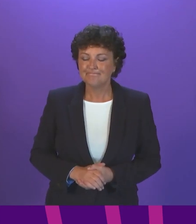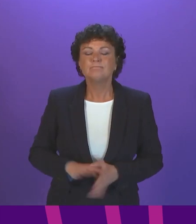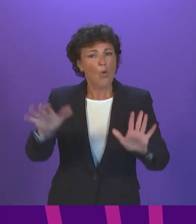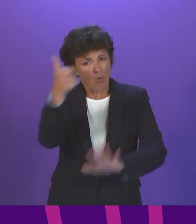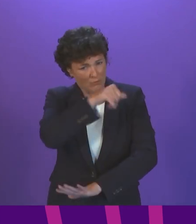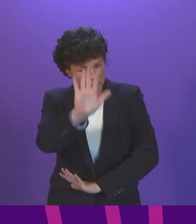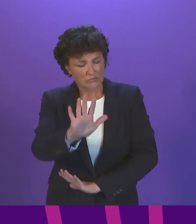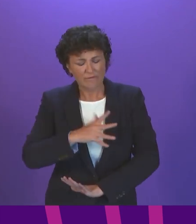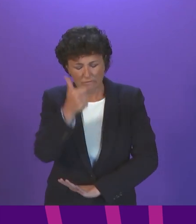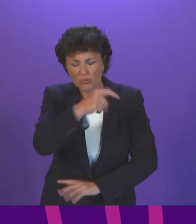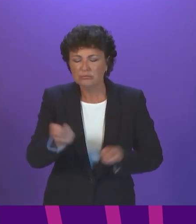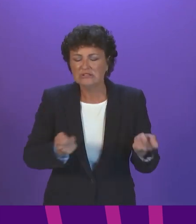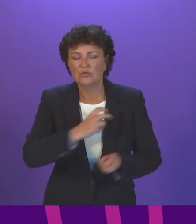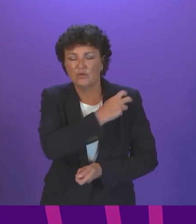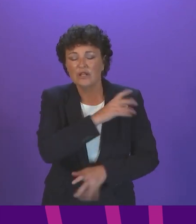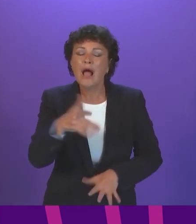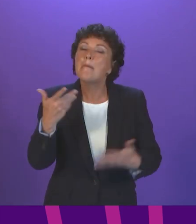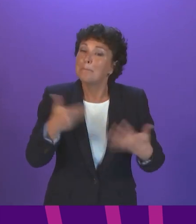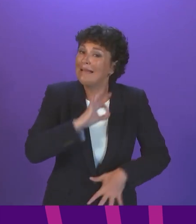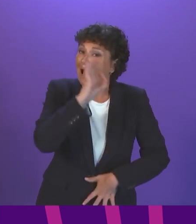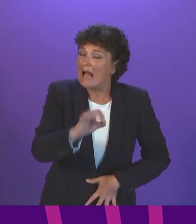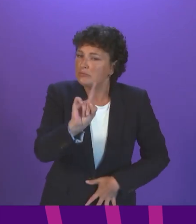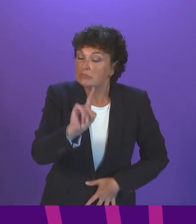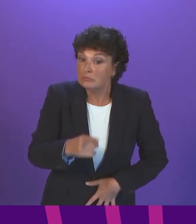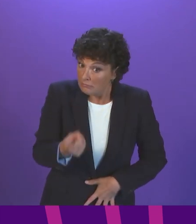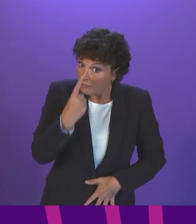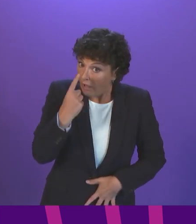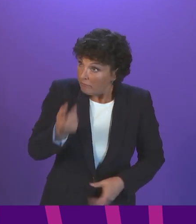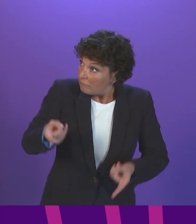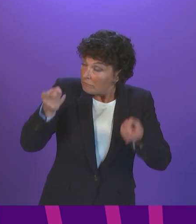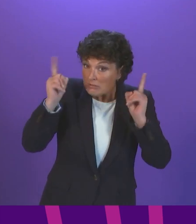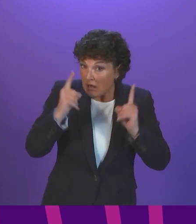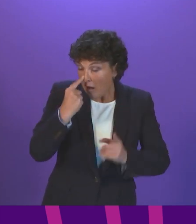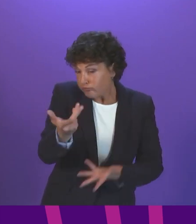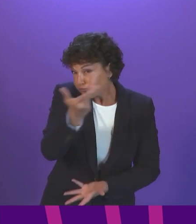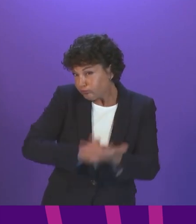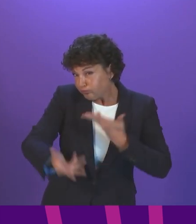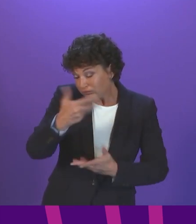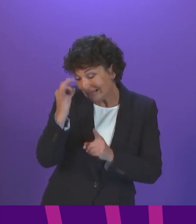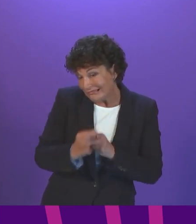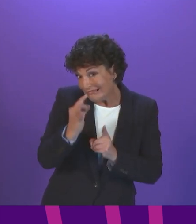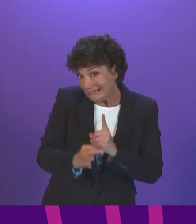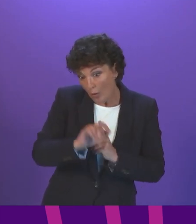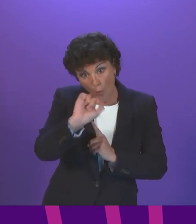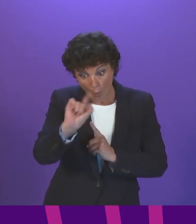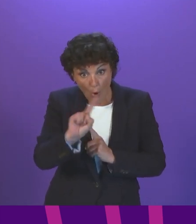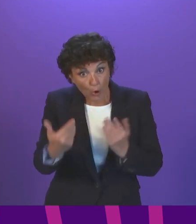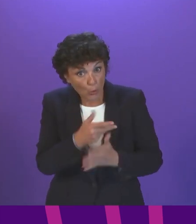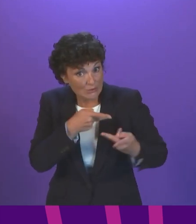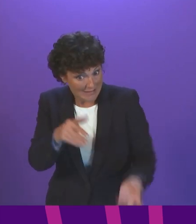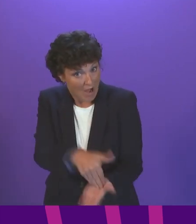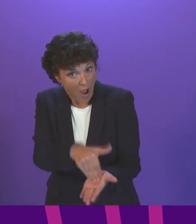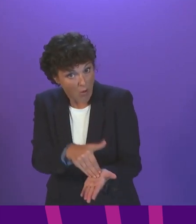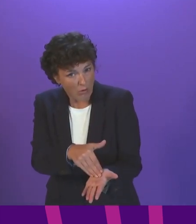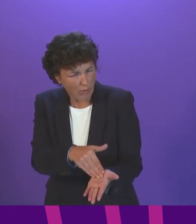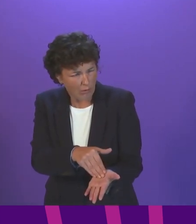Of course. Thank you, President of the Thank I was asking, can the First Minister provide details on her scheme now? And if not, how does